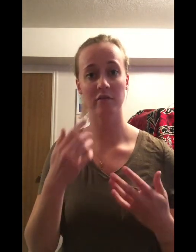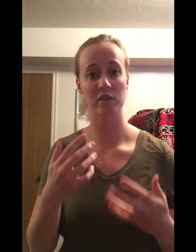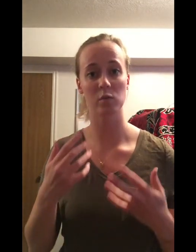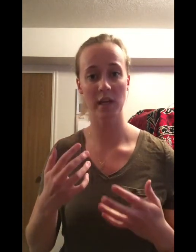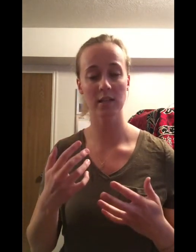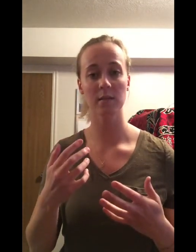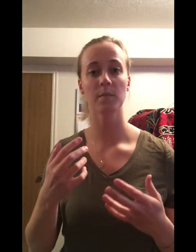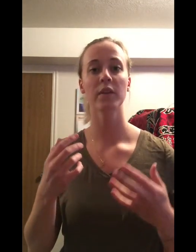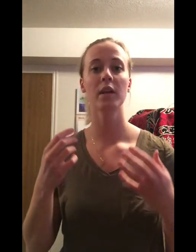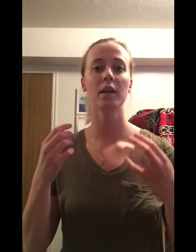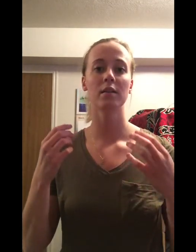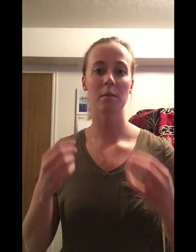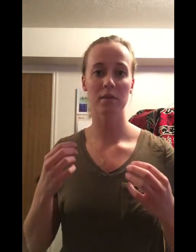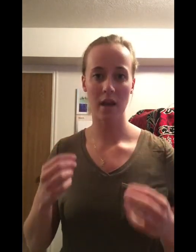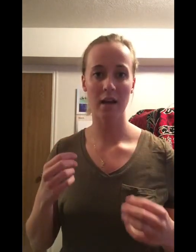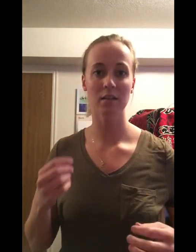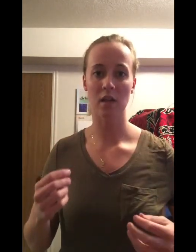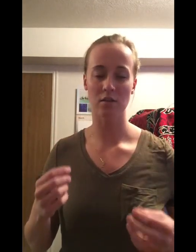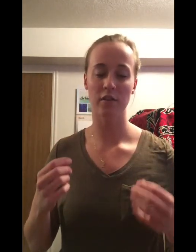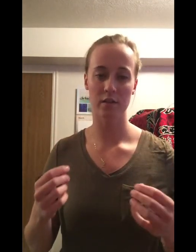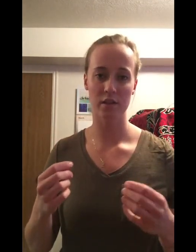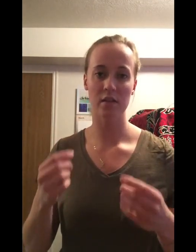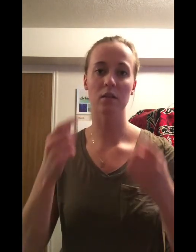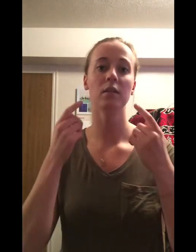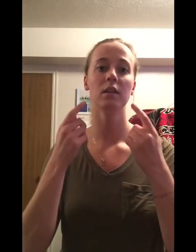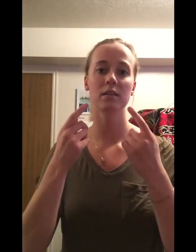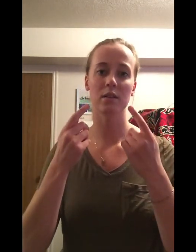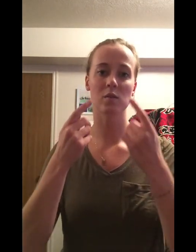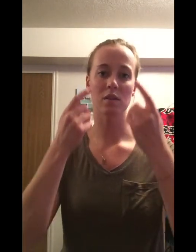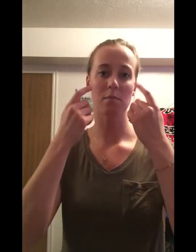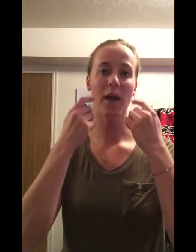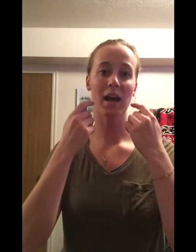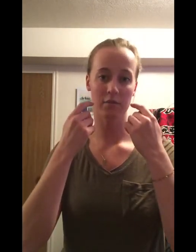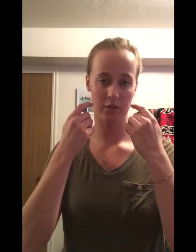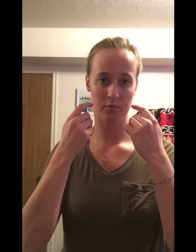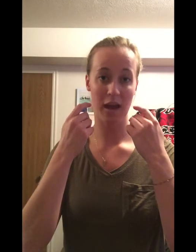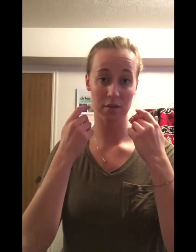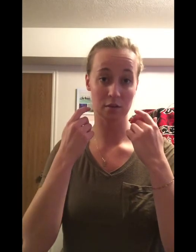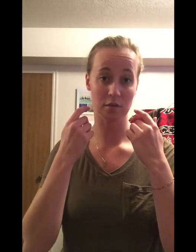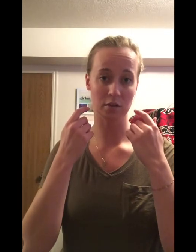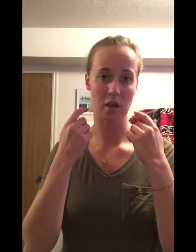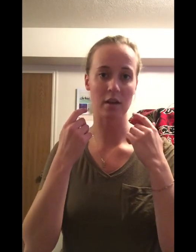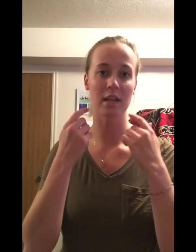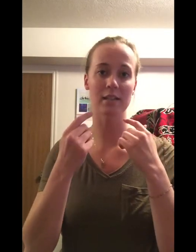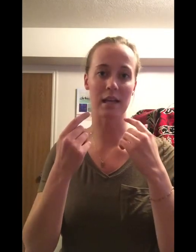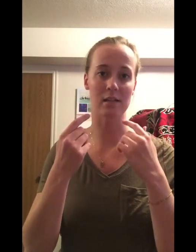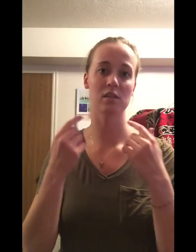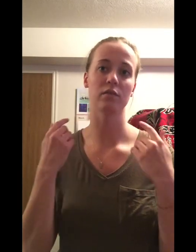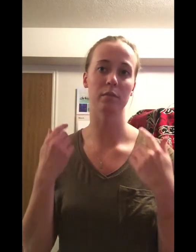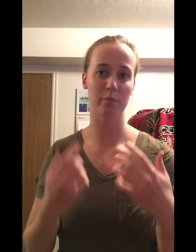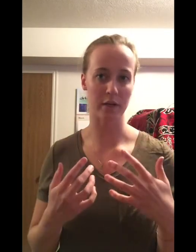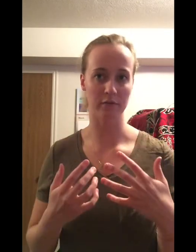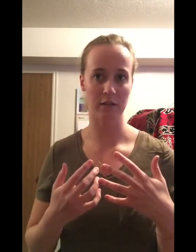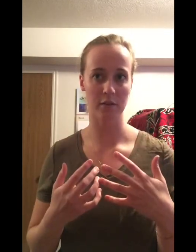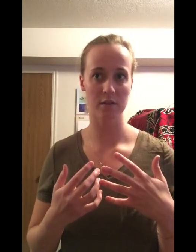for sweet. Number nine, the glossopharyngeal deals with the back of your back third of your tongue, and it tastes for bitter flavors.